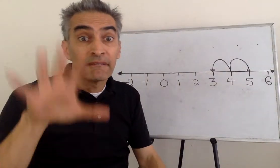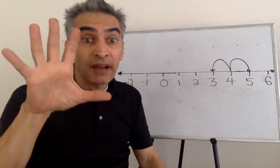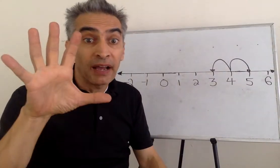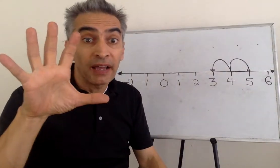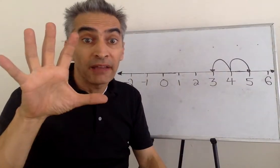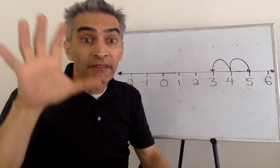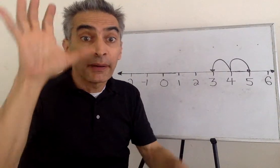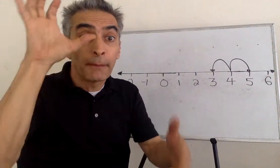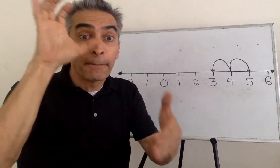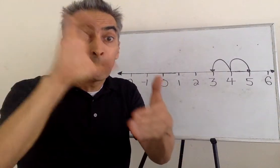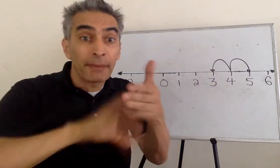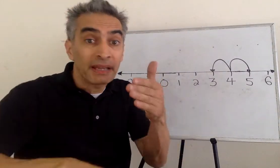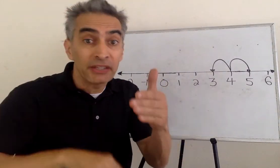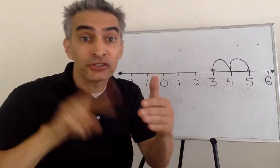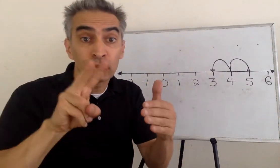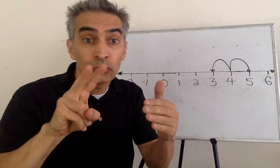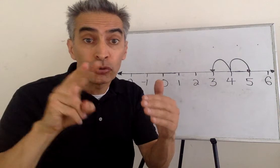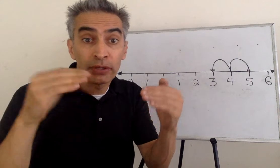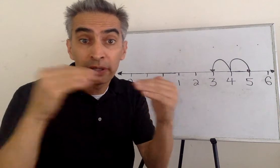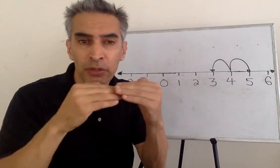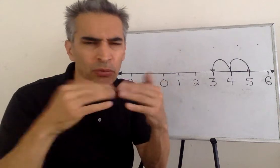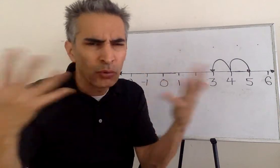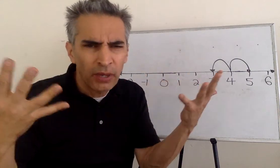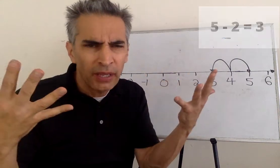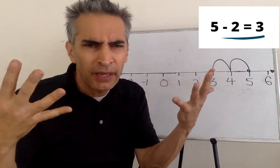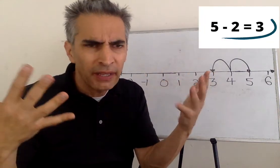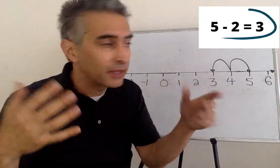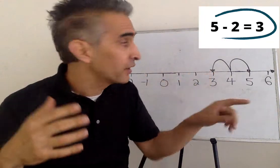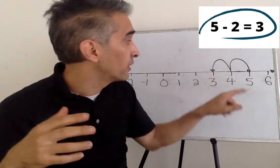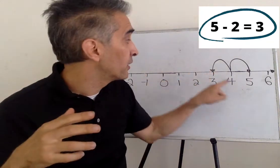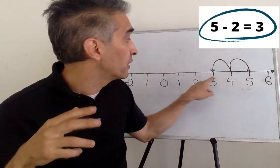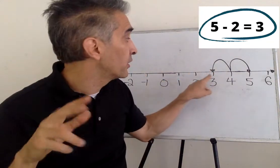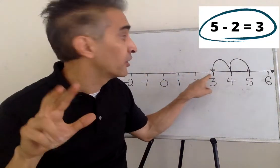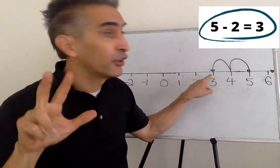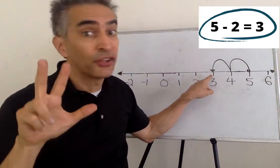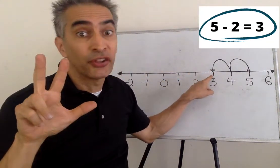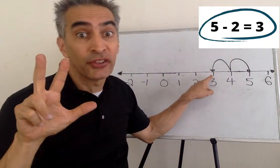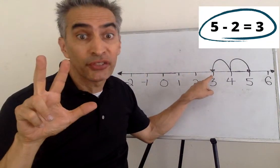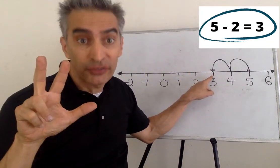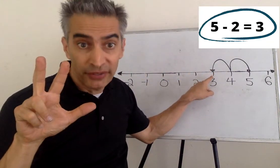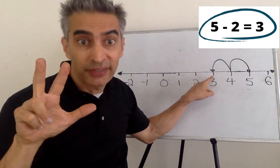5 minus 2 equals 3.